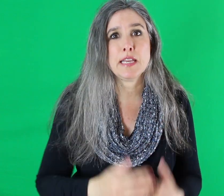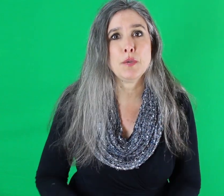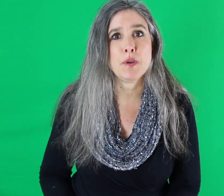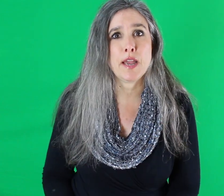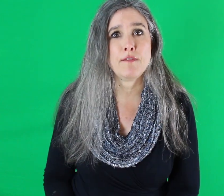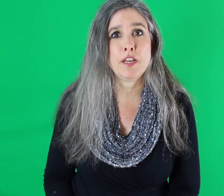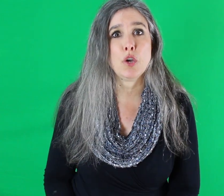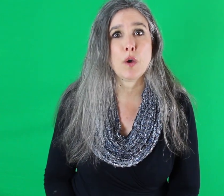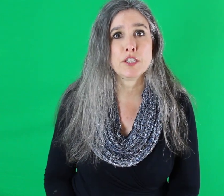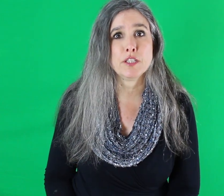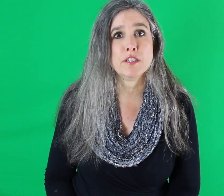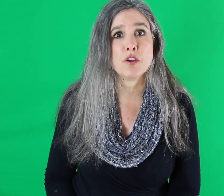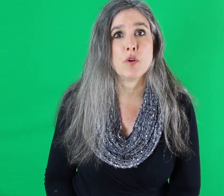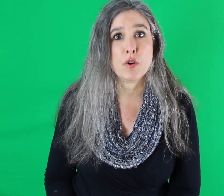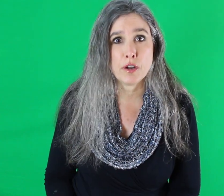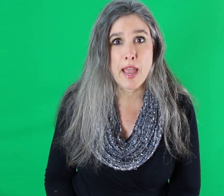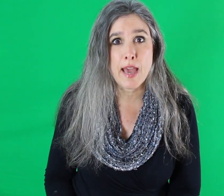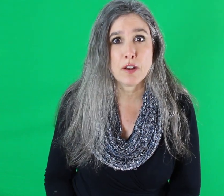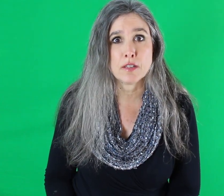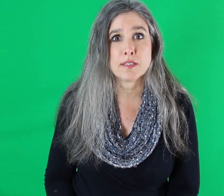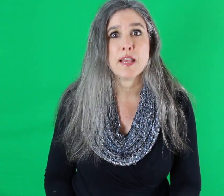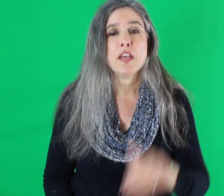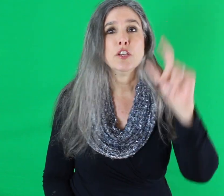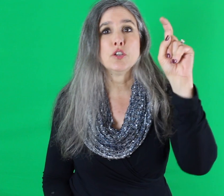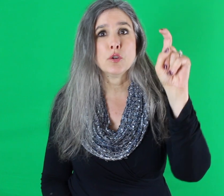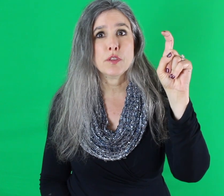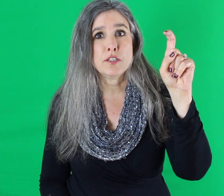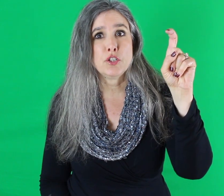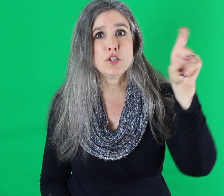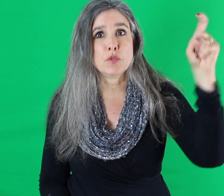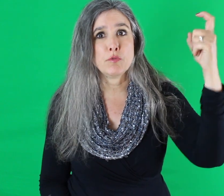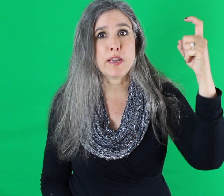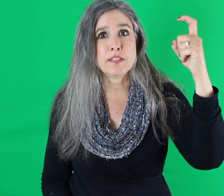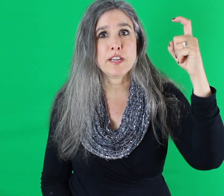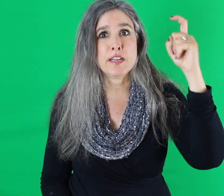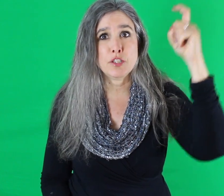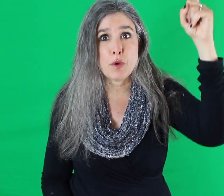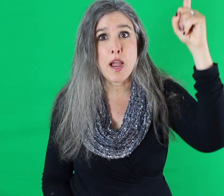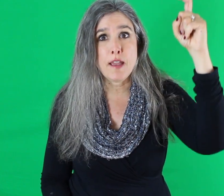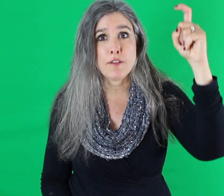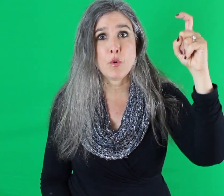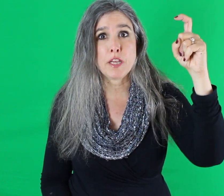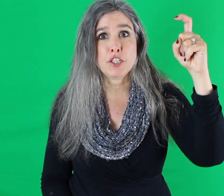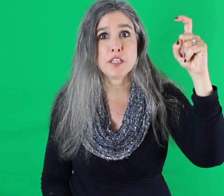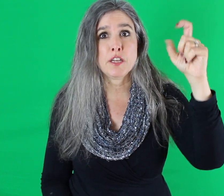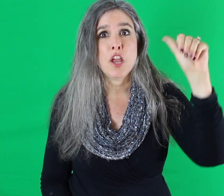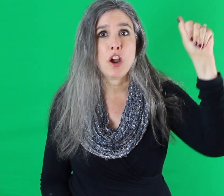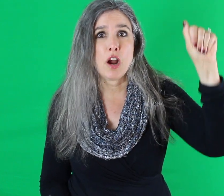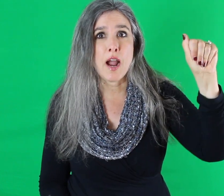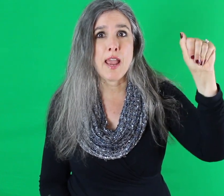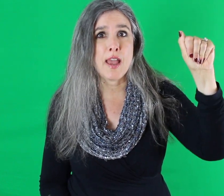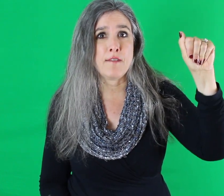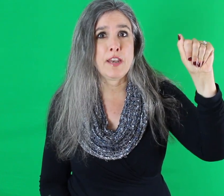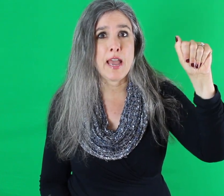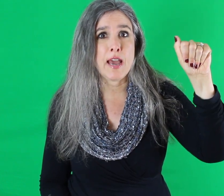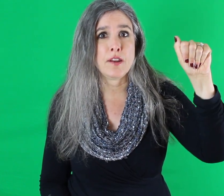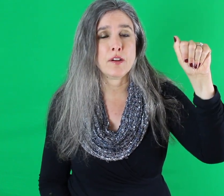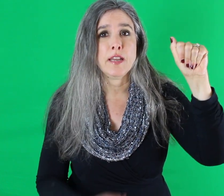anyone have any questions? are add-ons. So the students will raise their hand and do I have a question or I have an add-on.